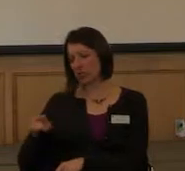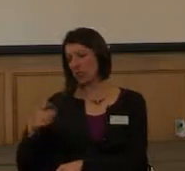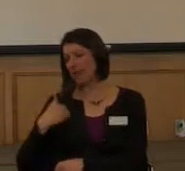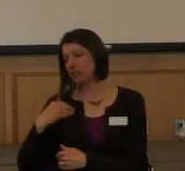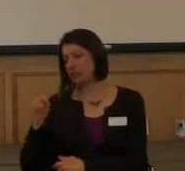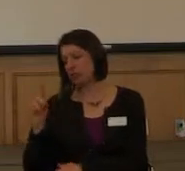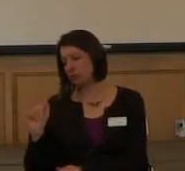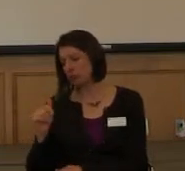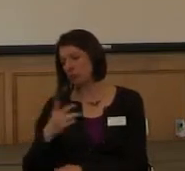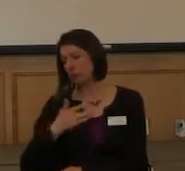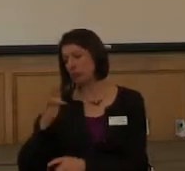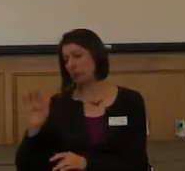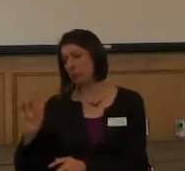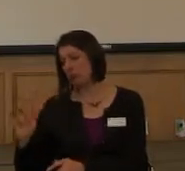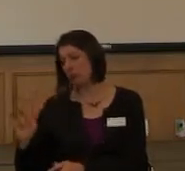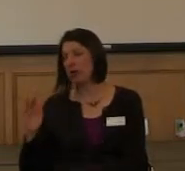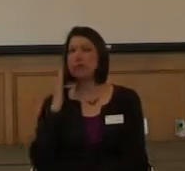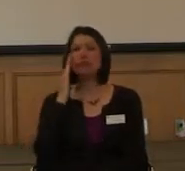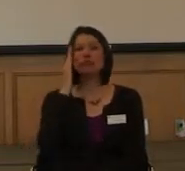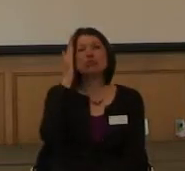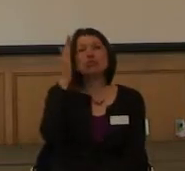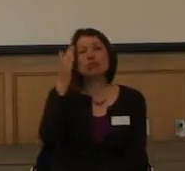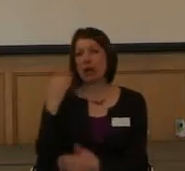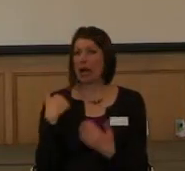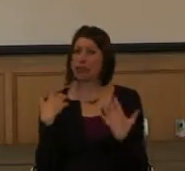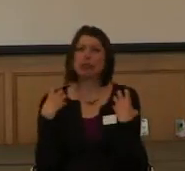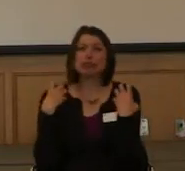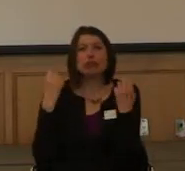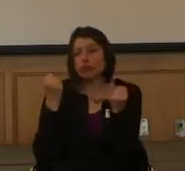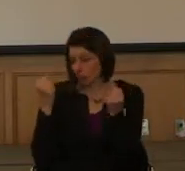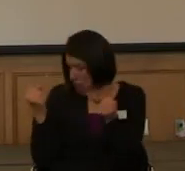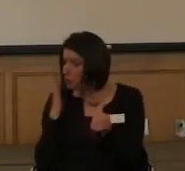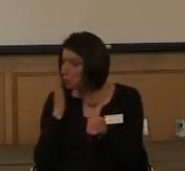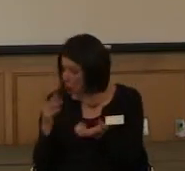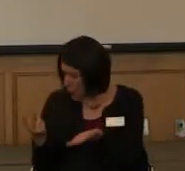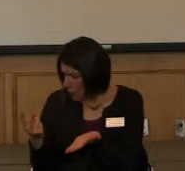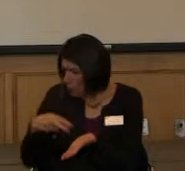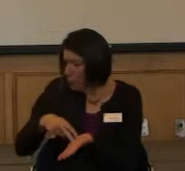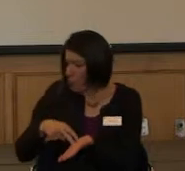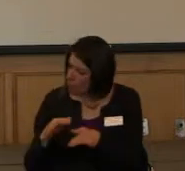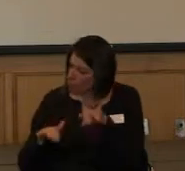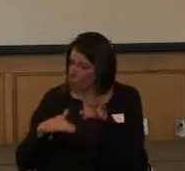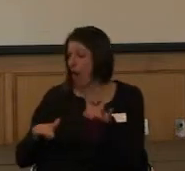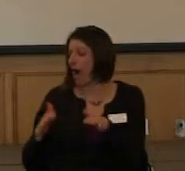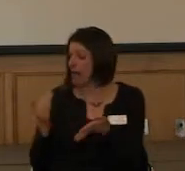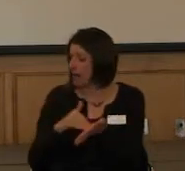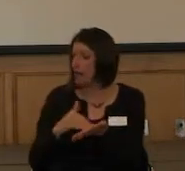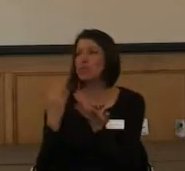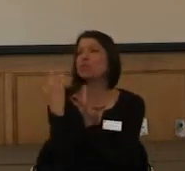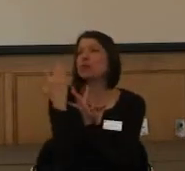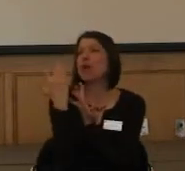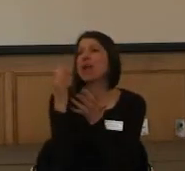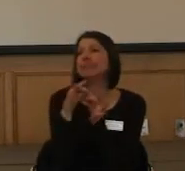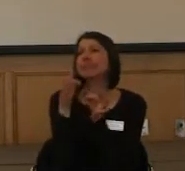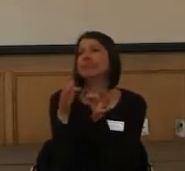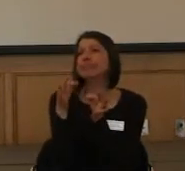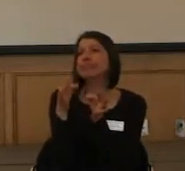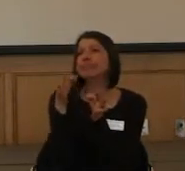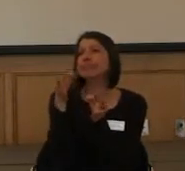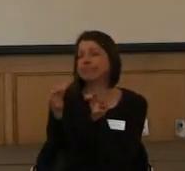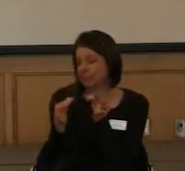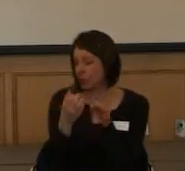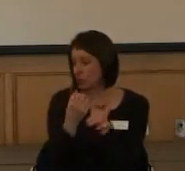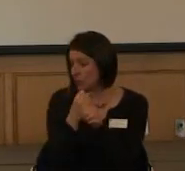disability. Oh, one day there's going to be a Karen. You can walk and it'll be great. And we'll just kind of, we'll do a